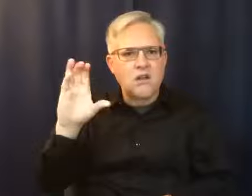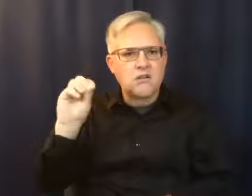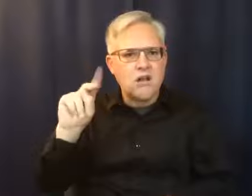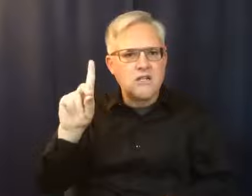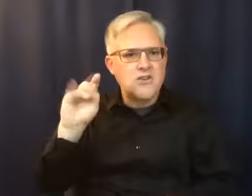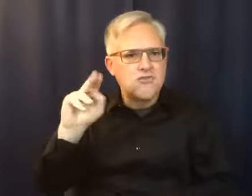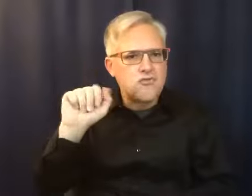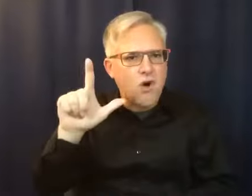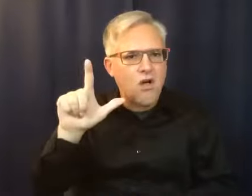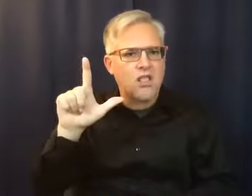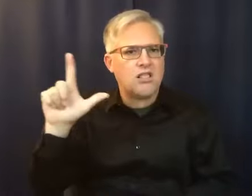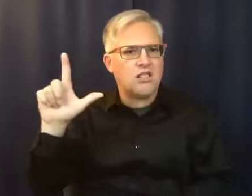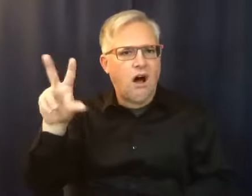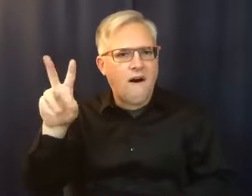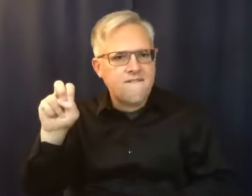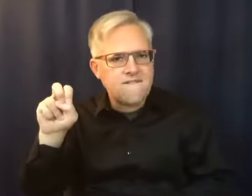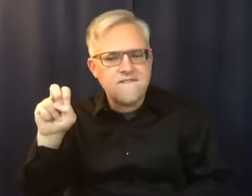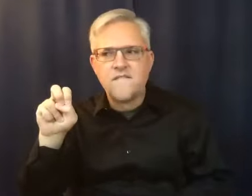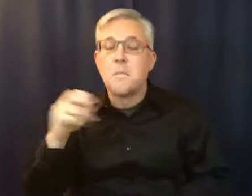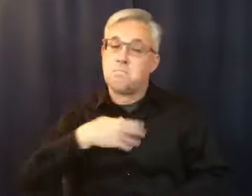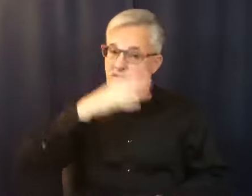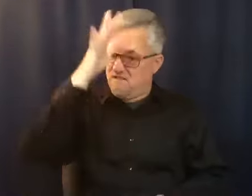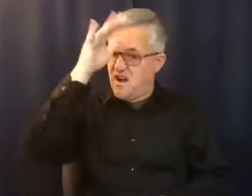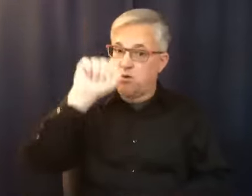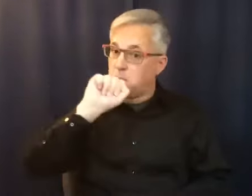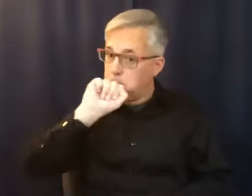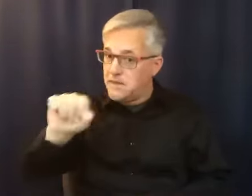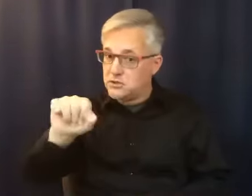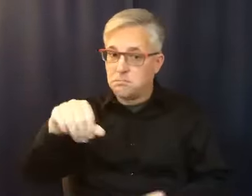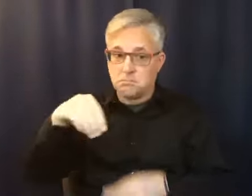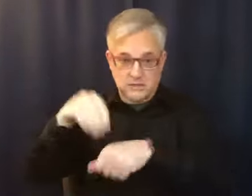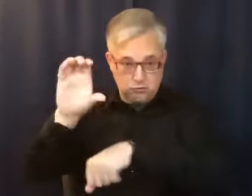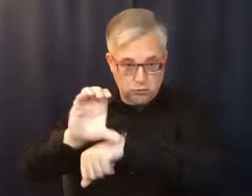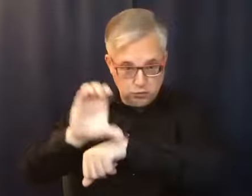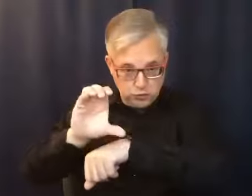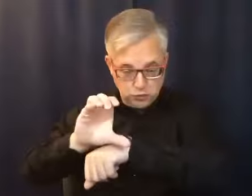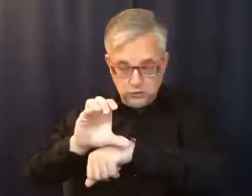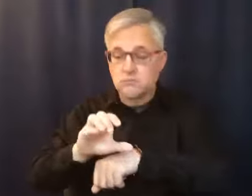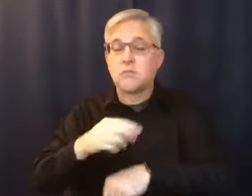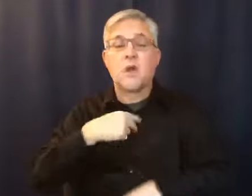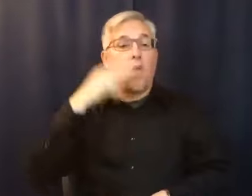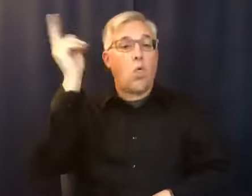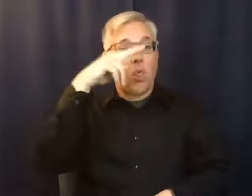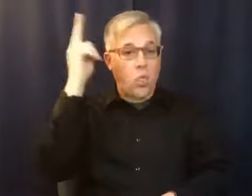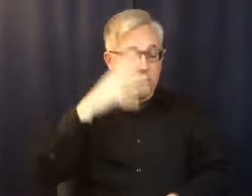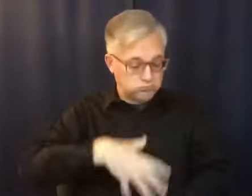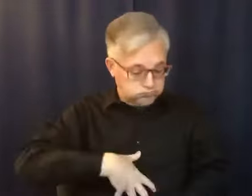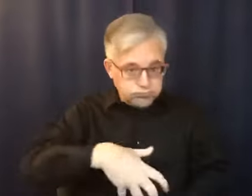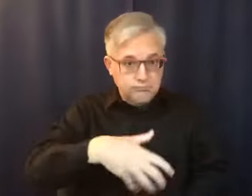and the Bishop's family don't do things like that. Child was taken away from me and I lived in all kind of pain and stuff. But this woman